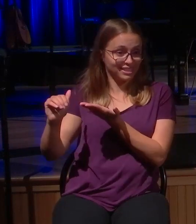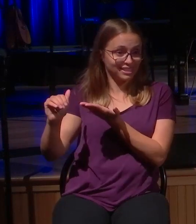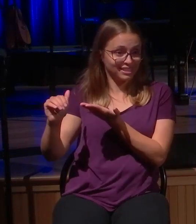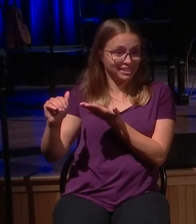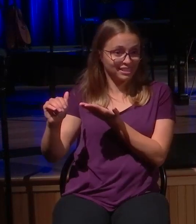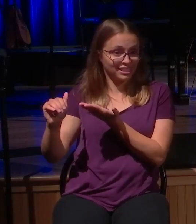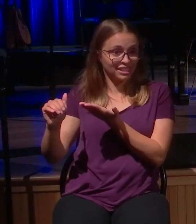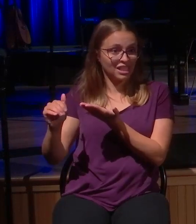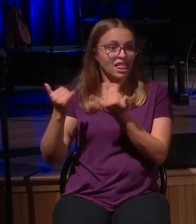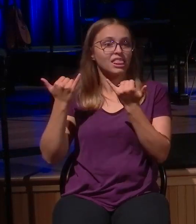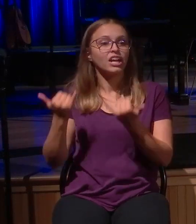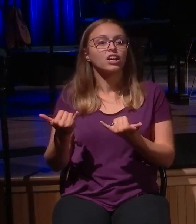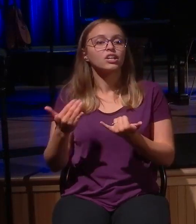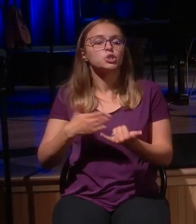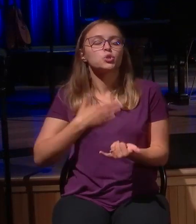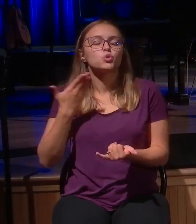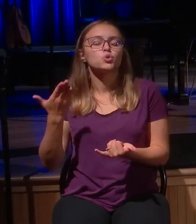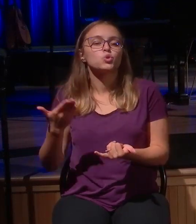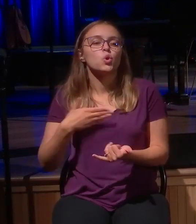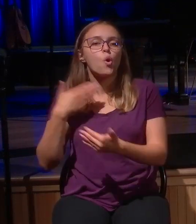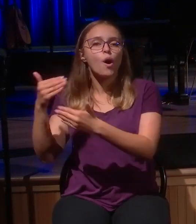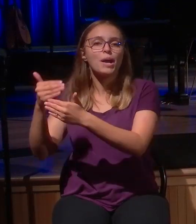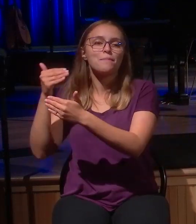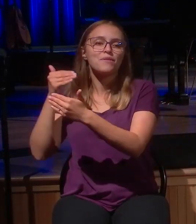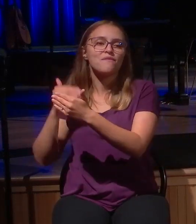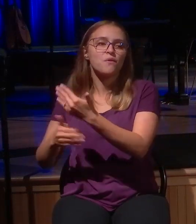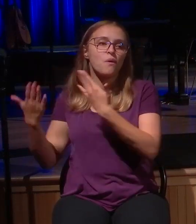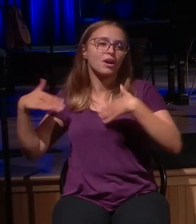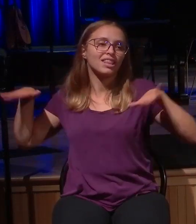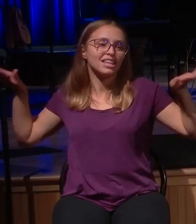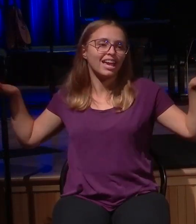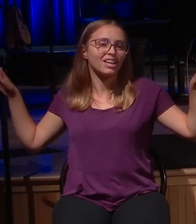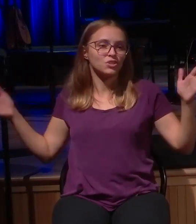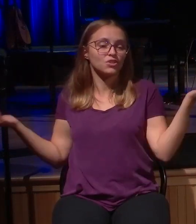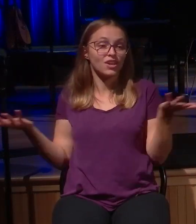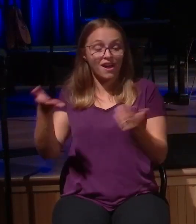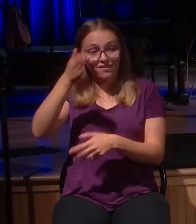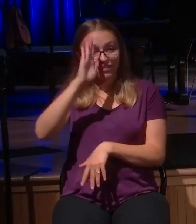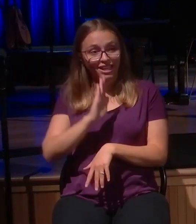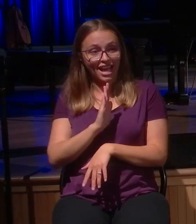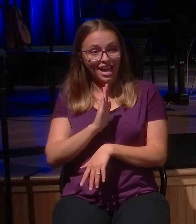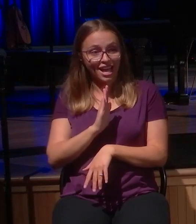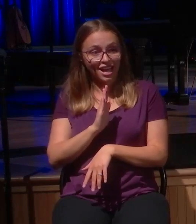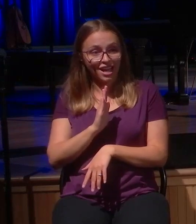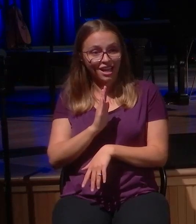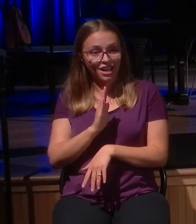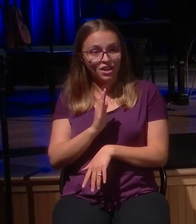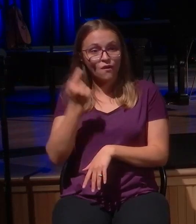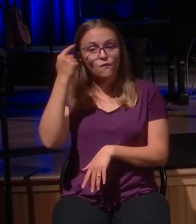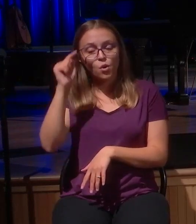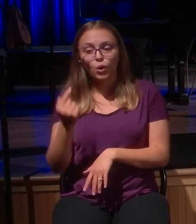is joy before the angels of God over one sinner who repents.